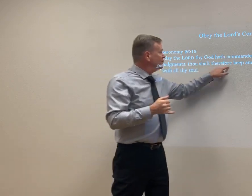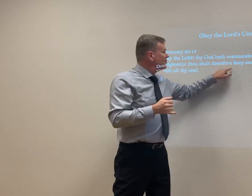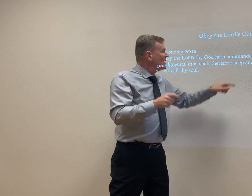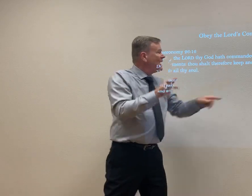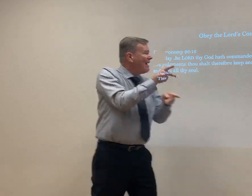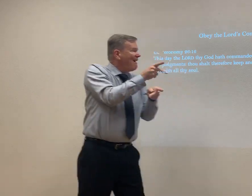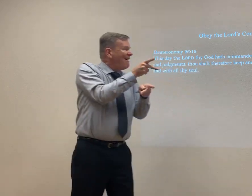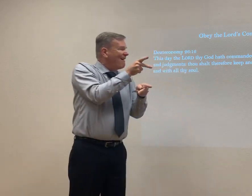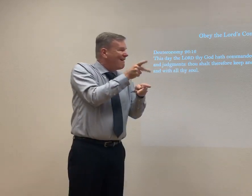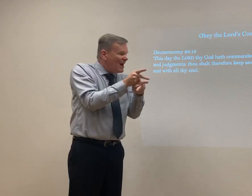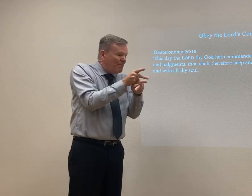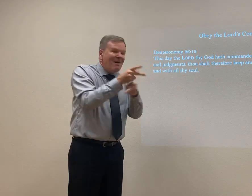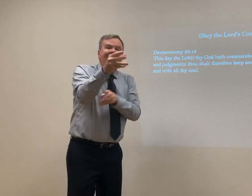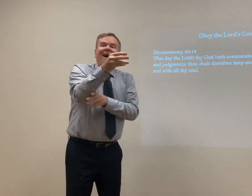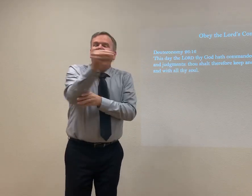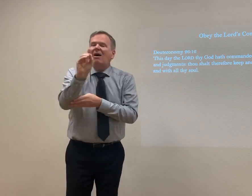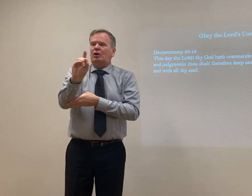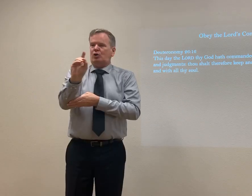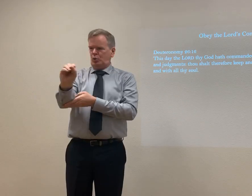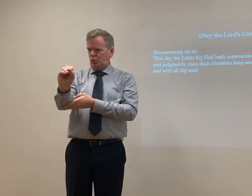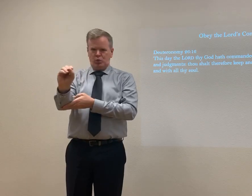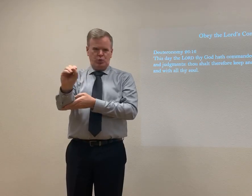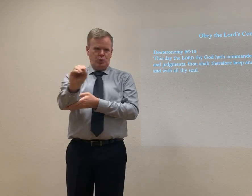Therefore, keep and do.